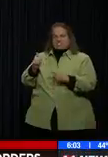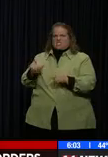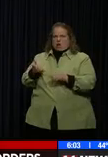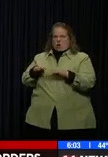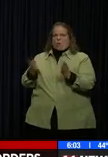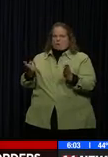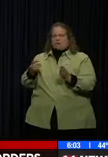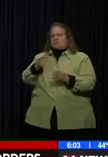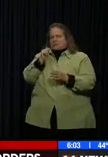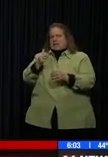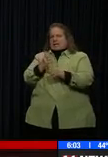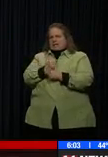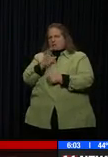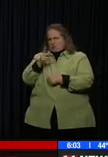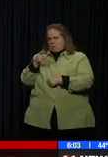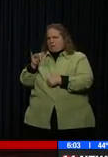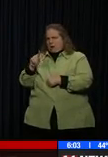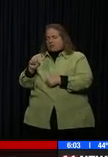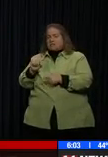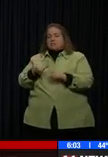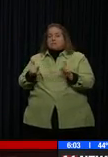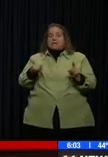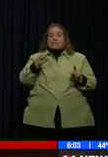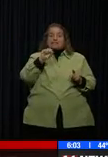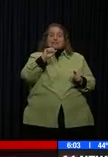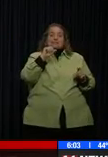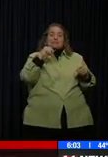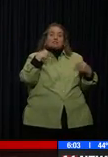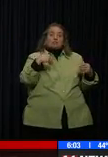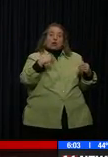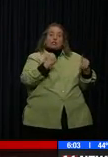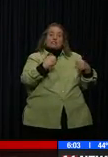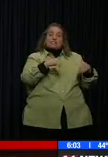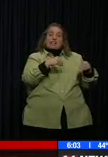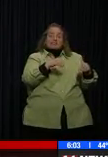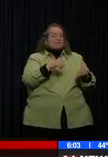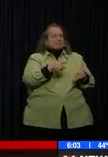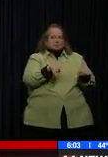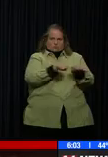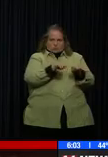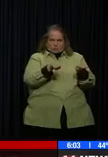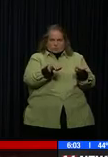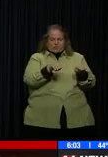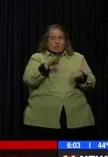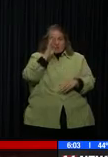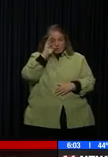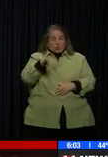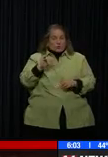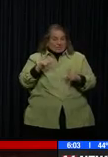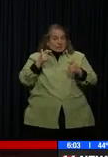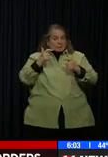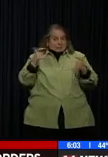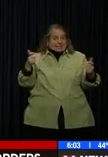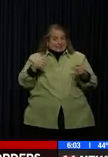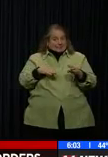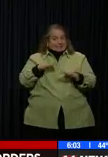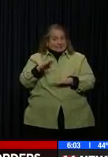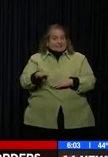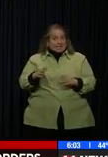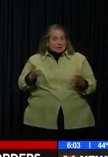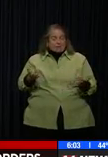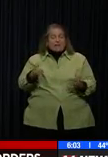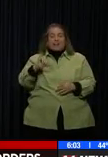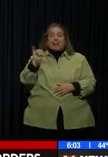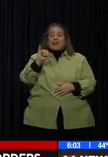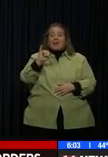So this is another step we're having to take and another significant step. And I know a lot of people just like restaurants, bars,